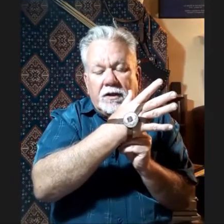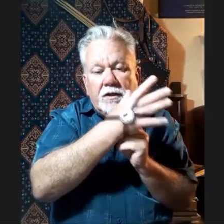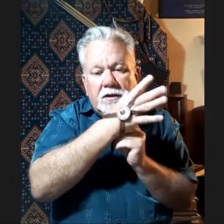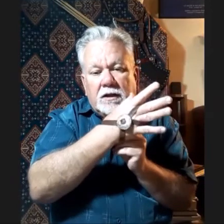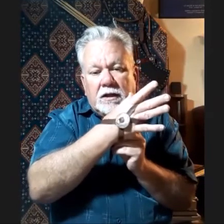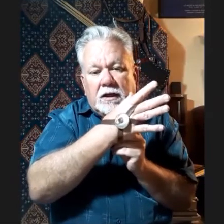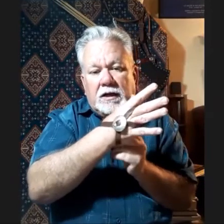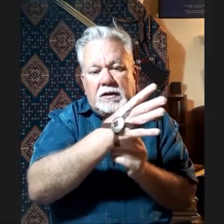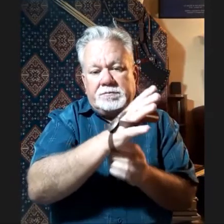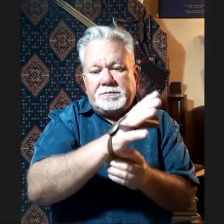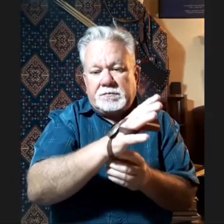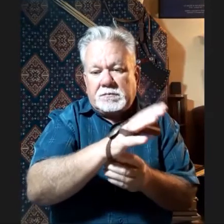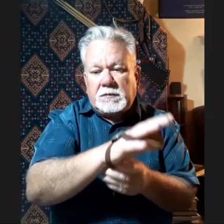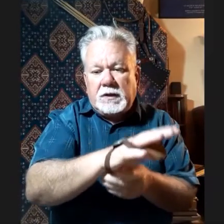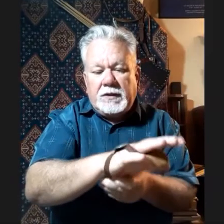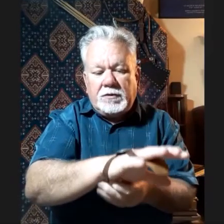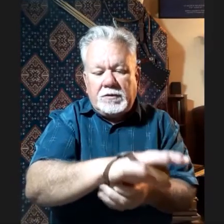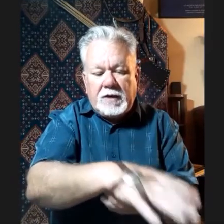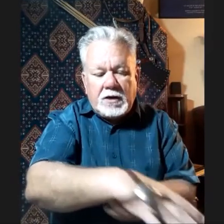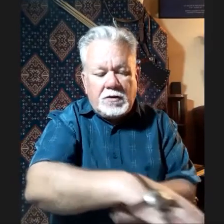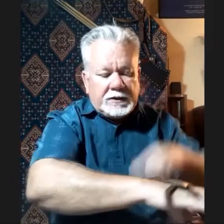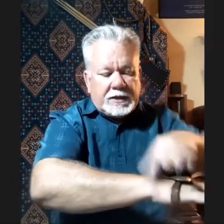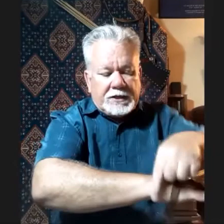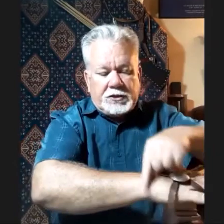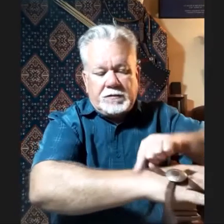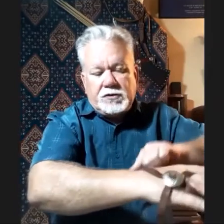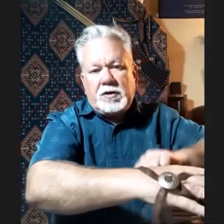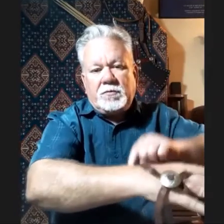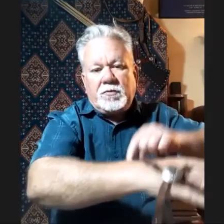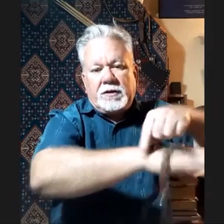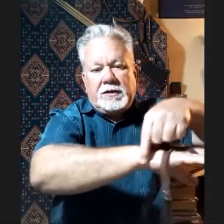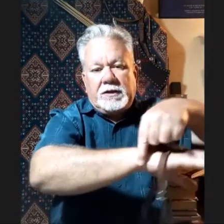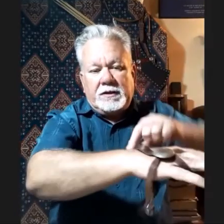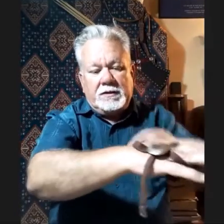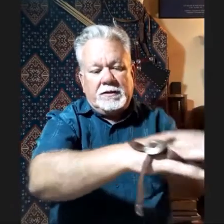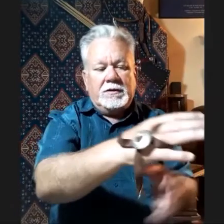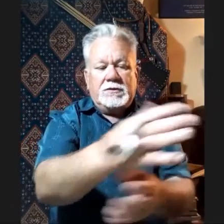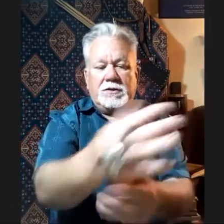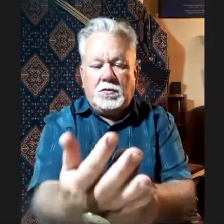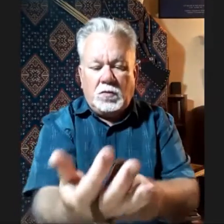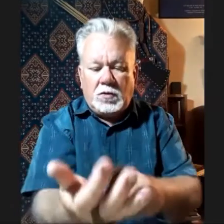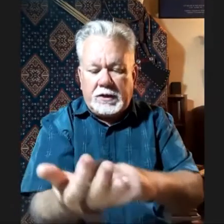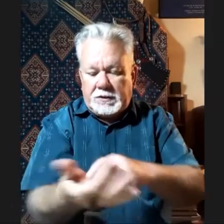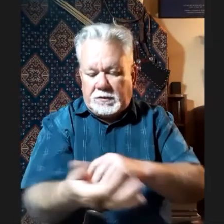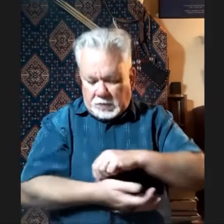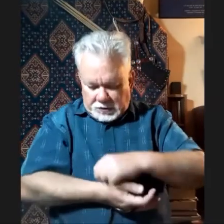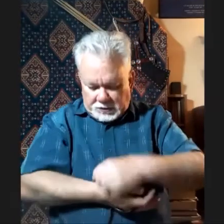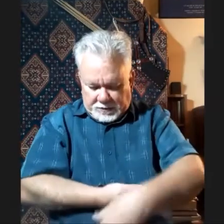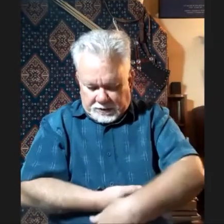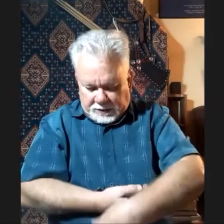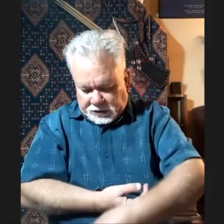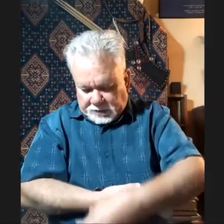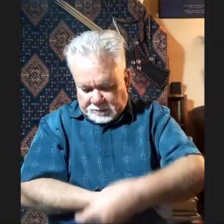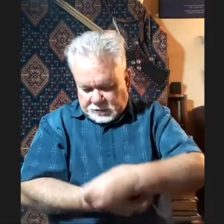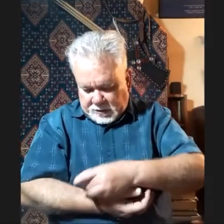there is no indication of a strap around here. So, what I did was I just made an X shaped strap